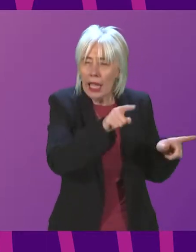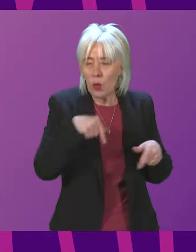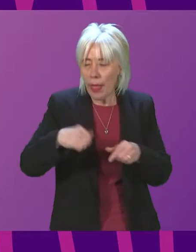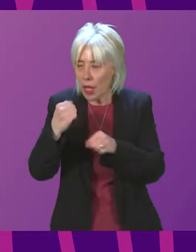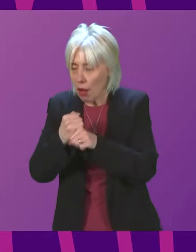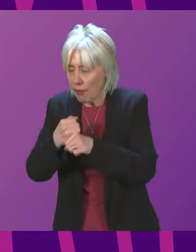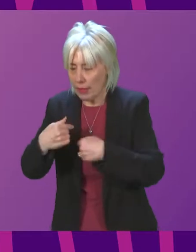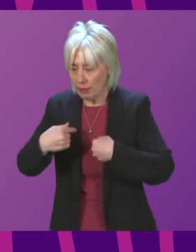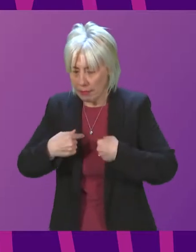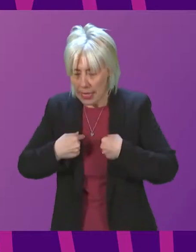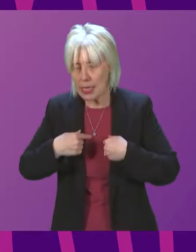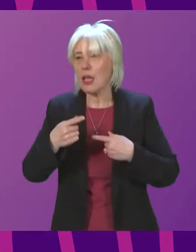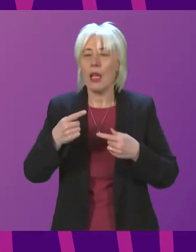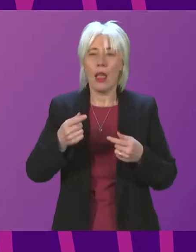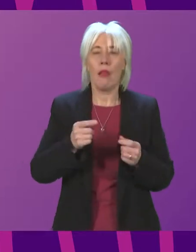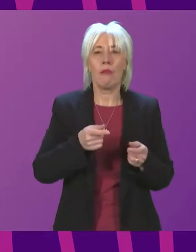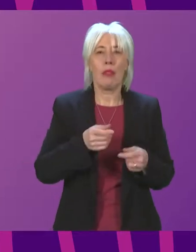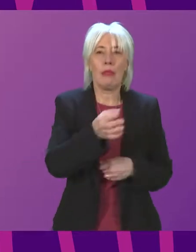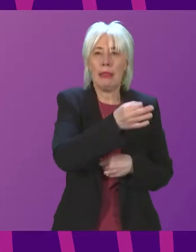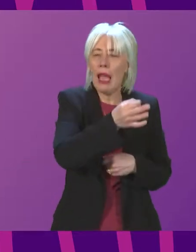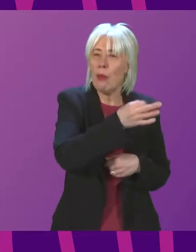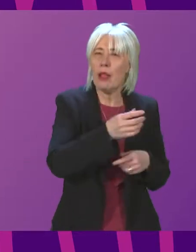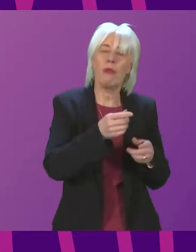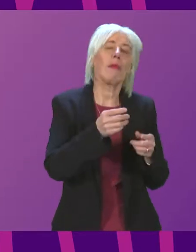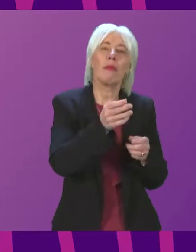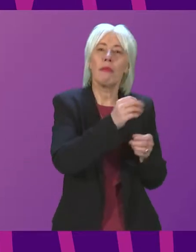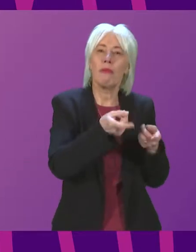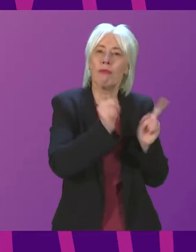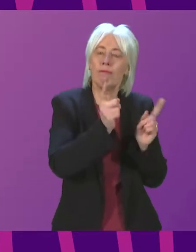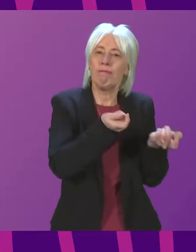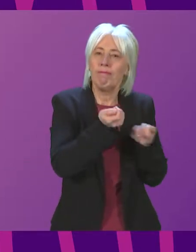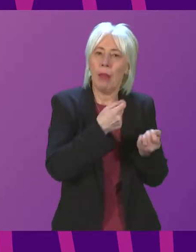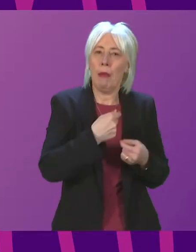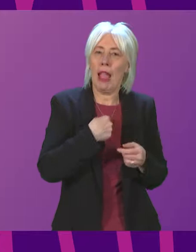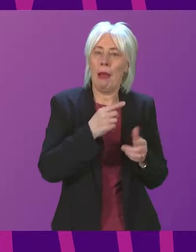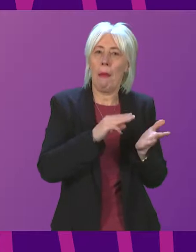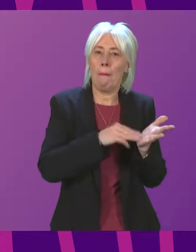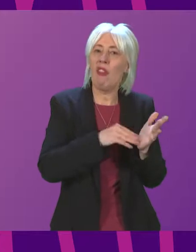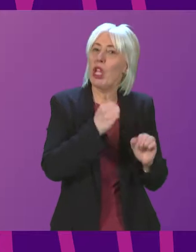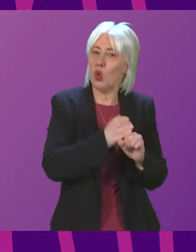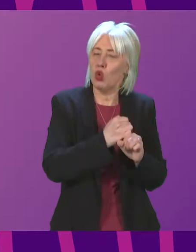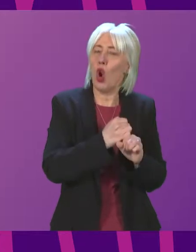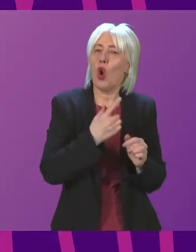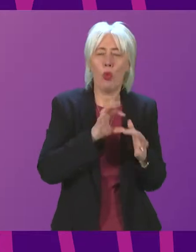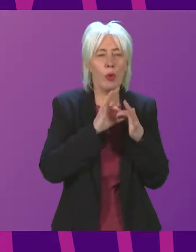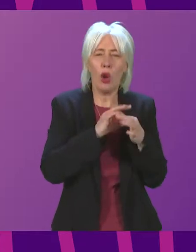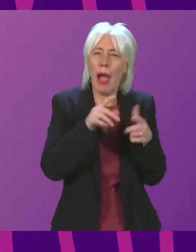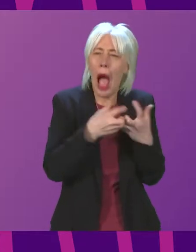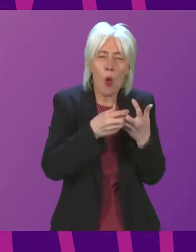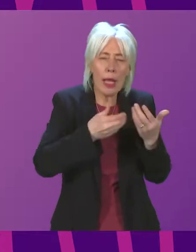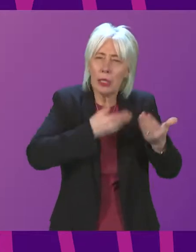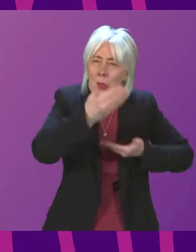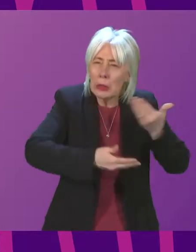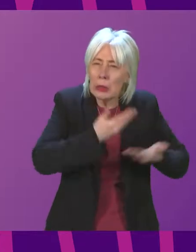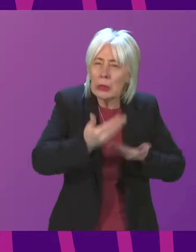between myself and of course the Cabinet Secretary for Islands, Mary Goujon. So Ms Goujon and I will be sitting down shortly to discuss that link and particularly with regard